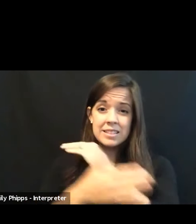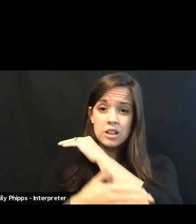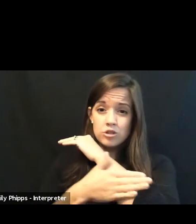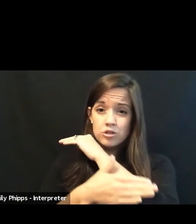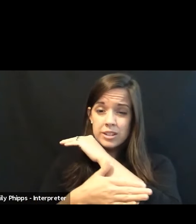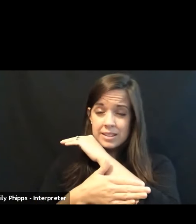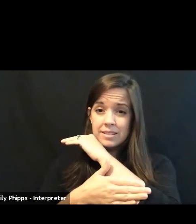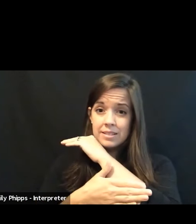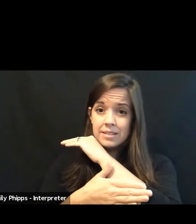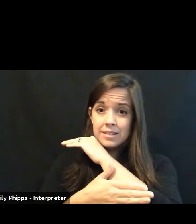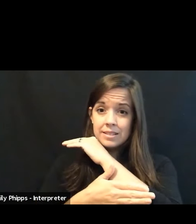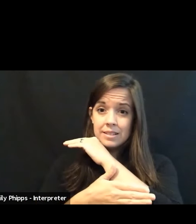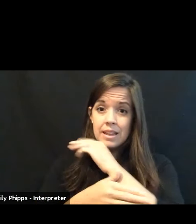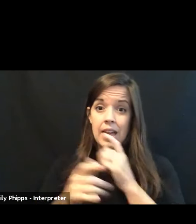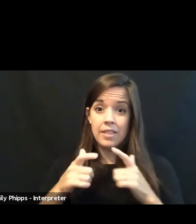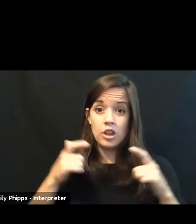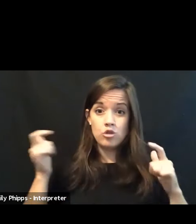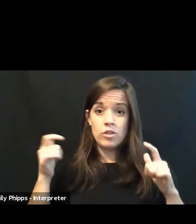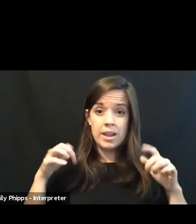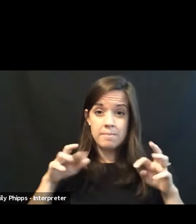the great migration there